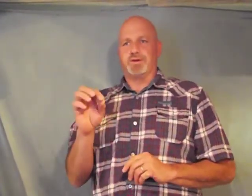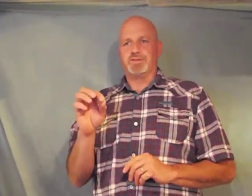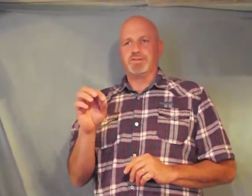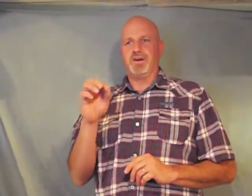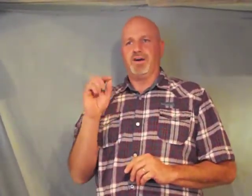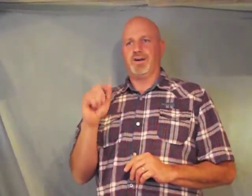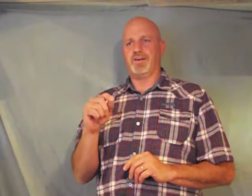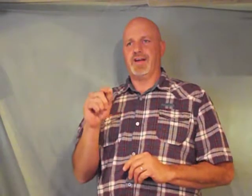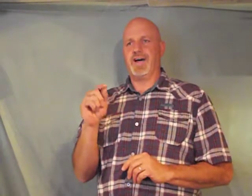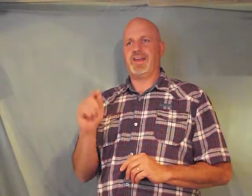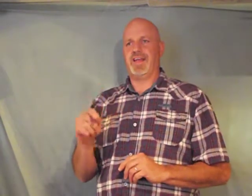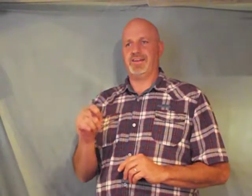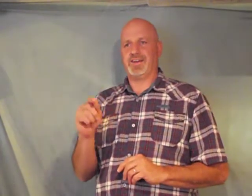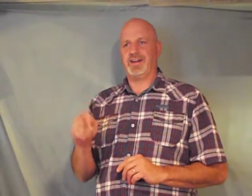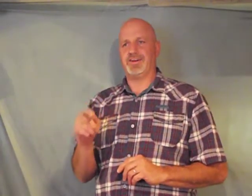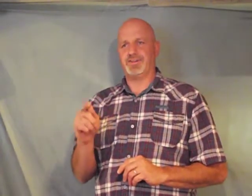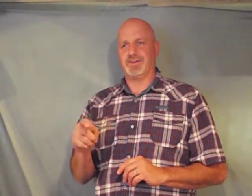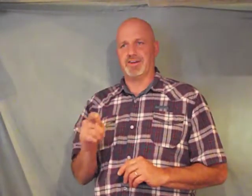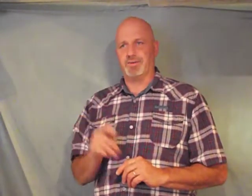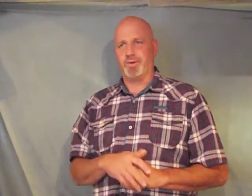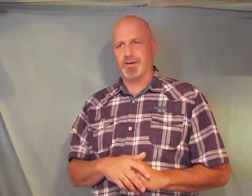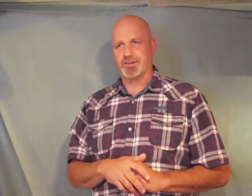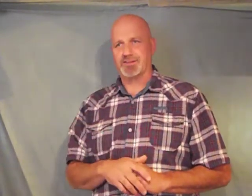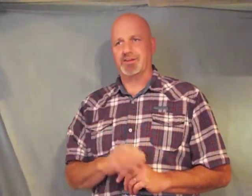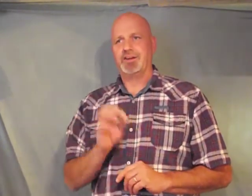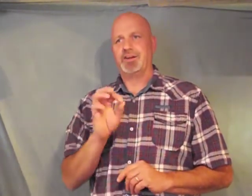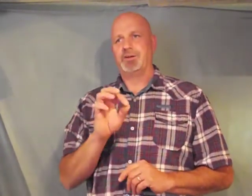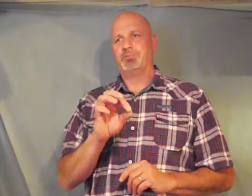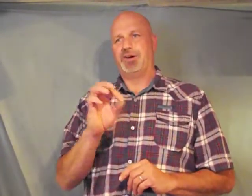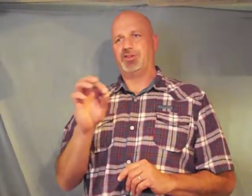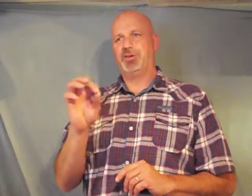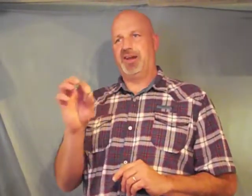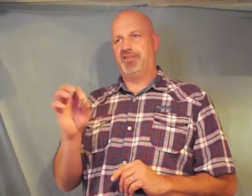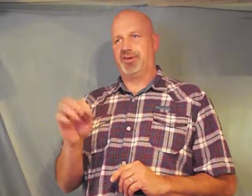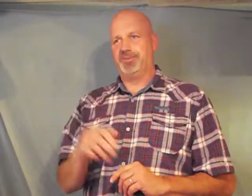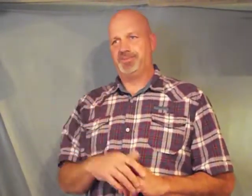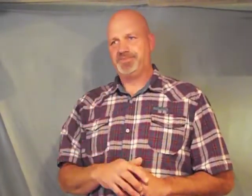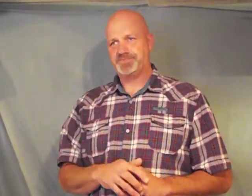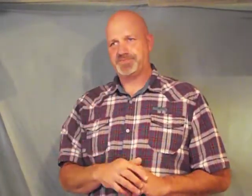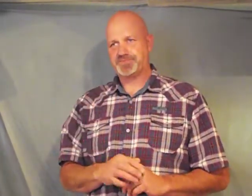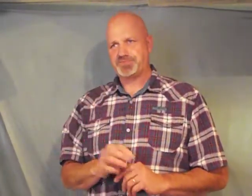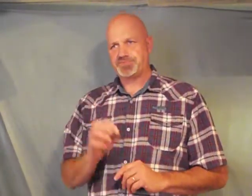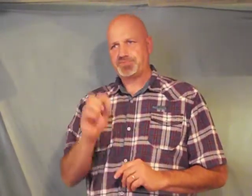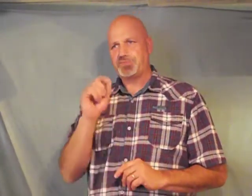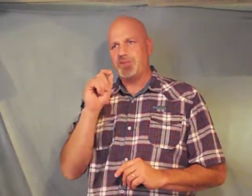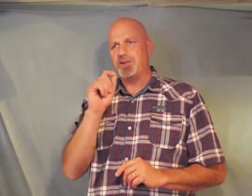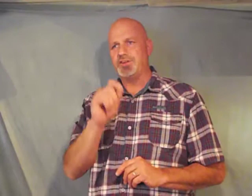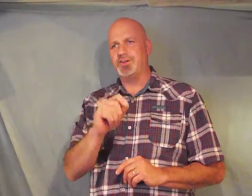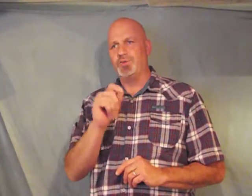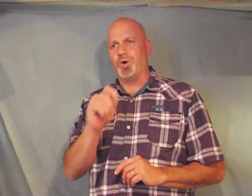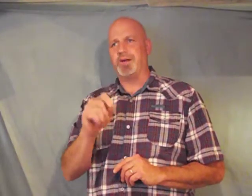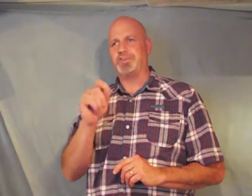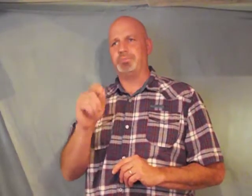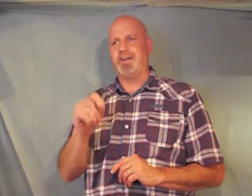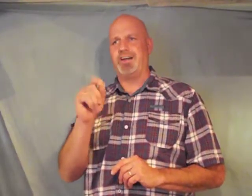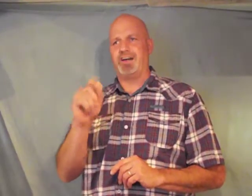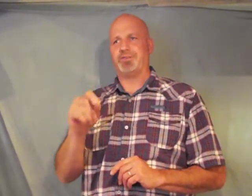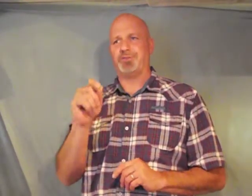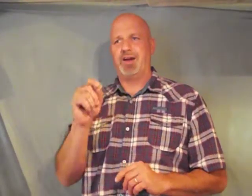are not a terror to good works but to evil do you want to be unafraid